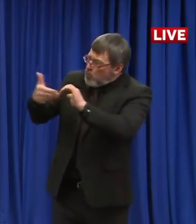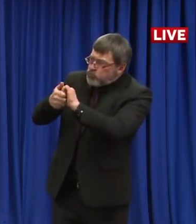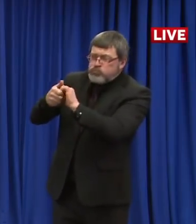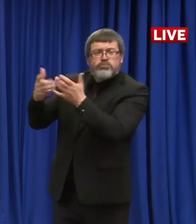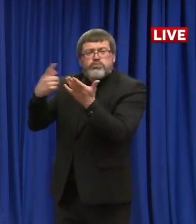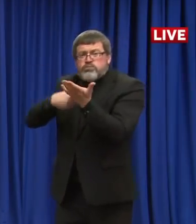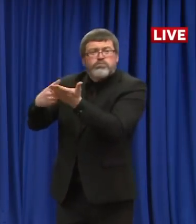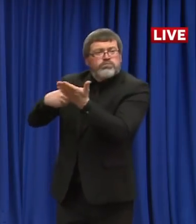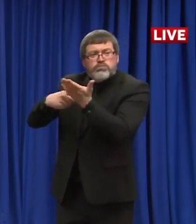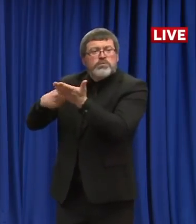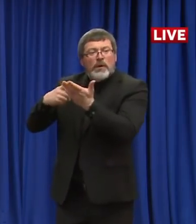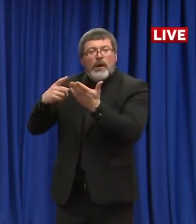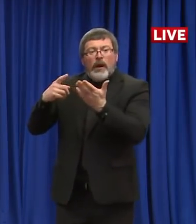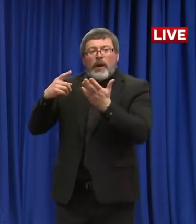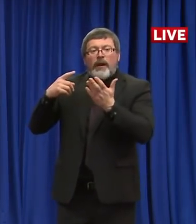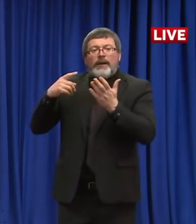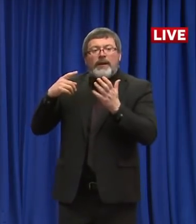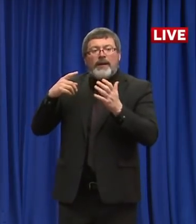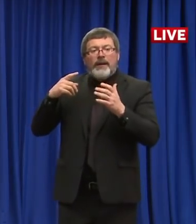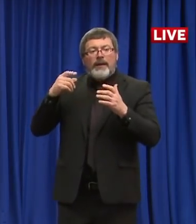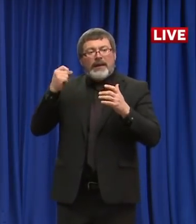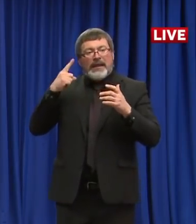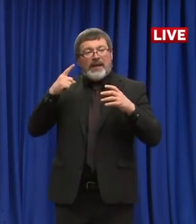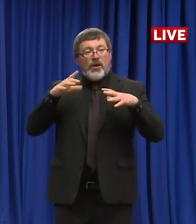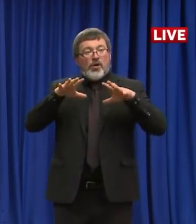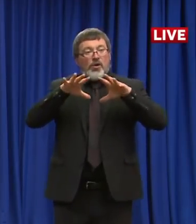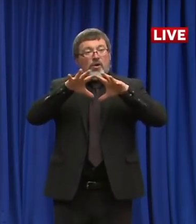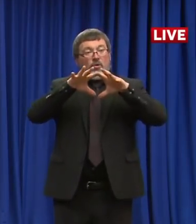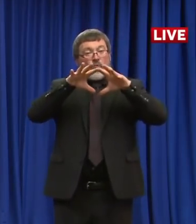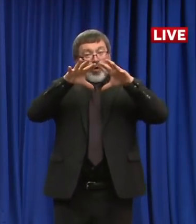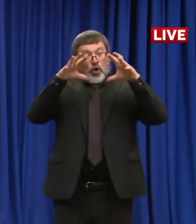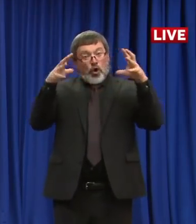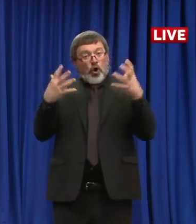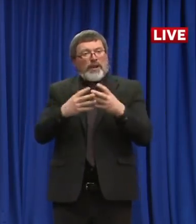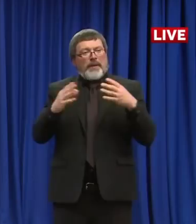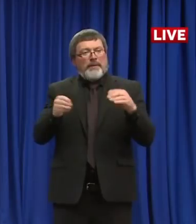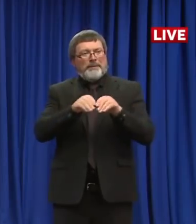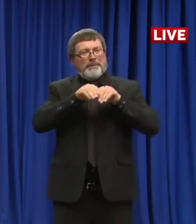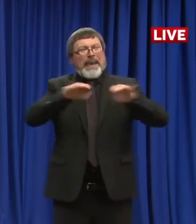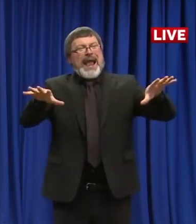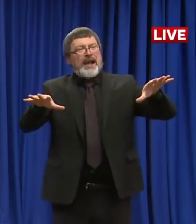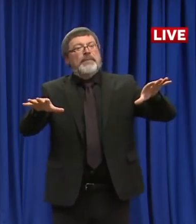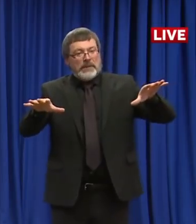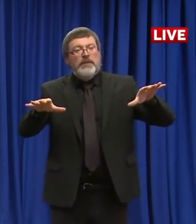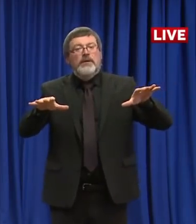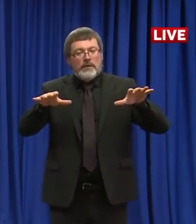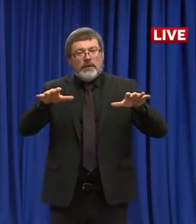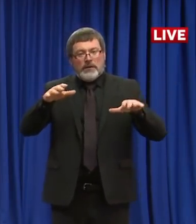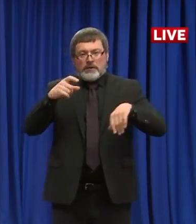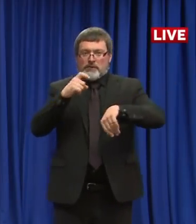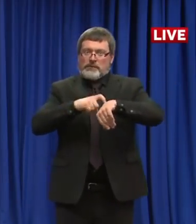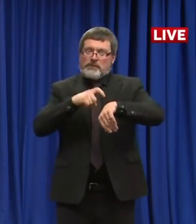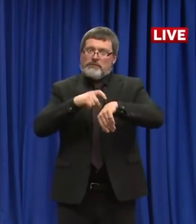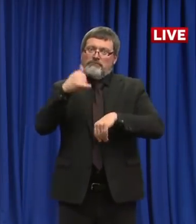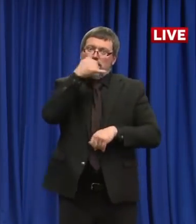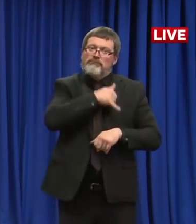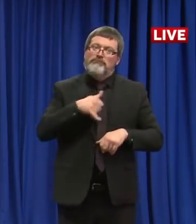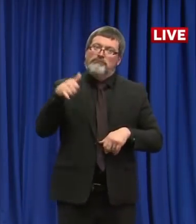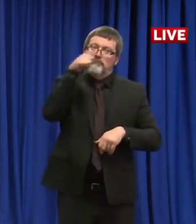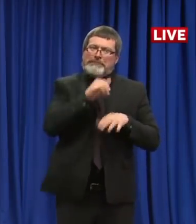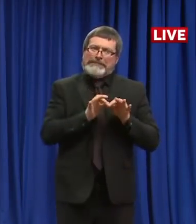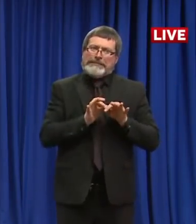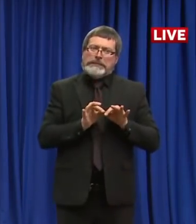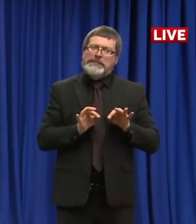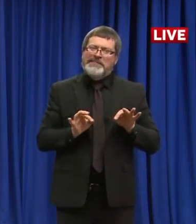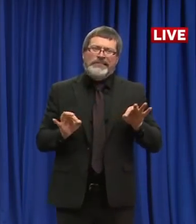worldwide pandemic where minutes matter, the governor needs to have the ability to make very, very critical decisions.